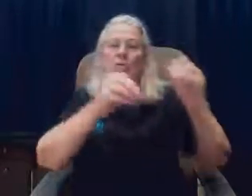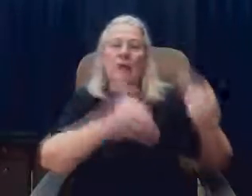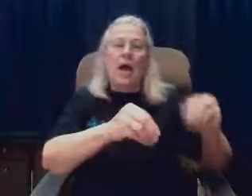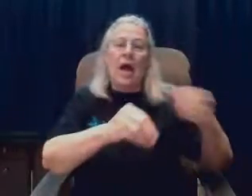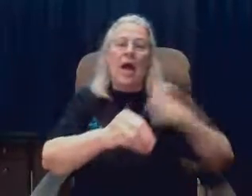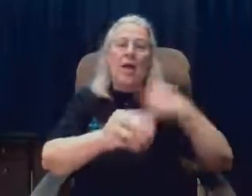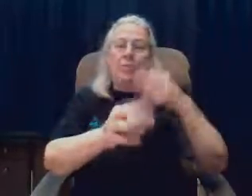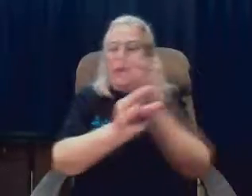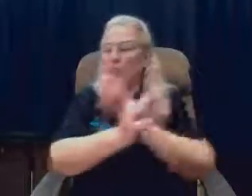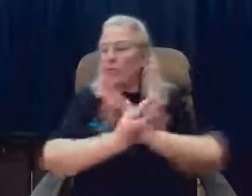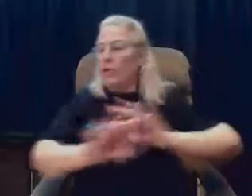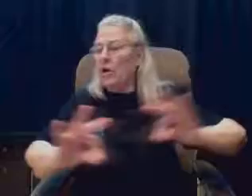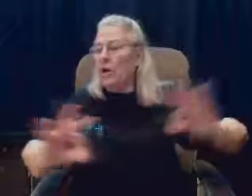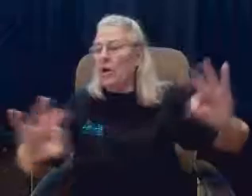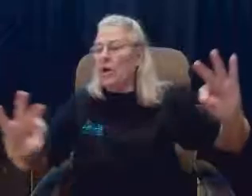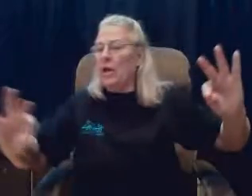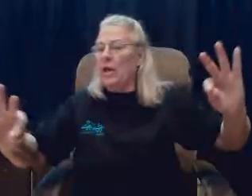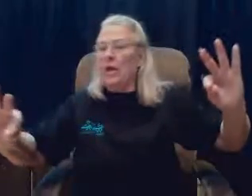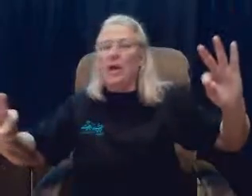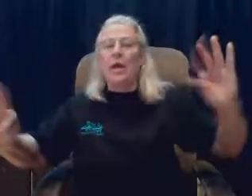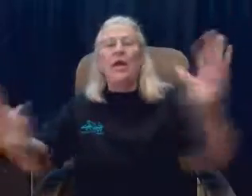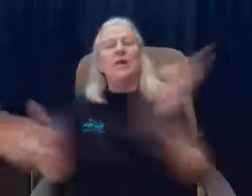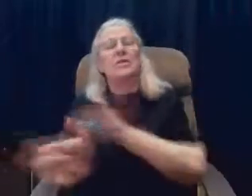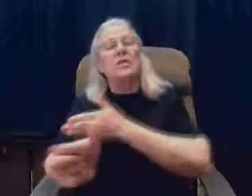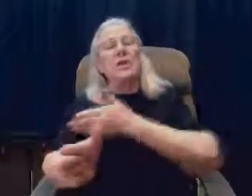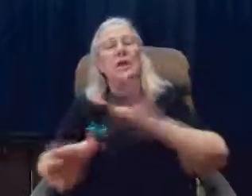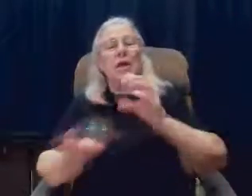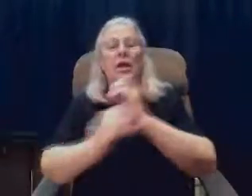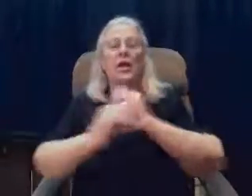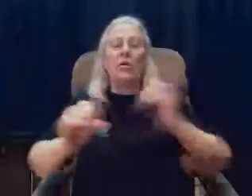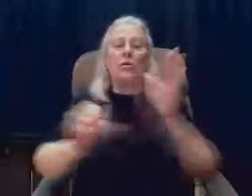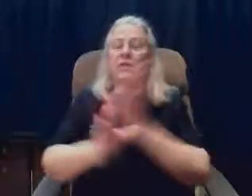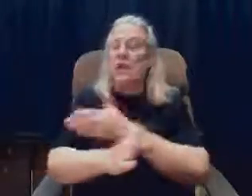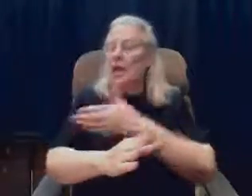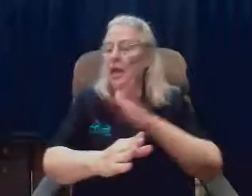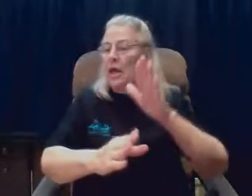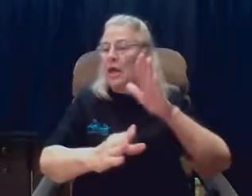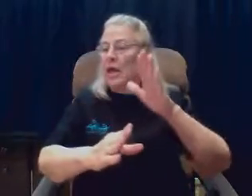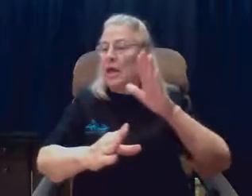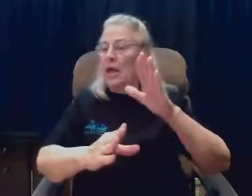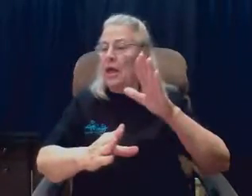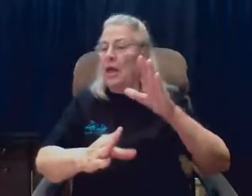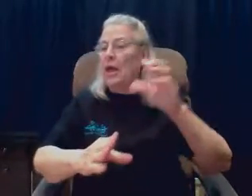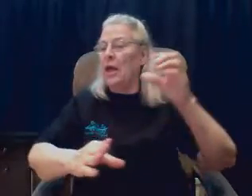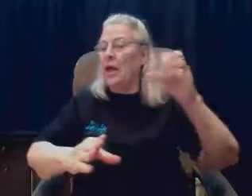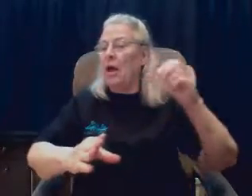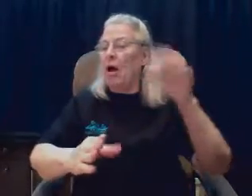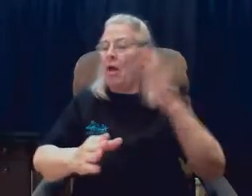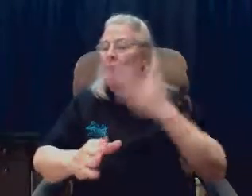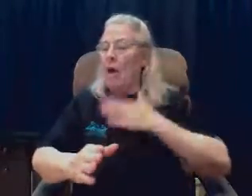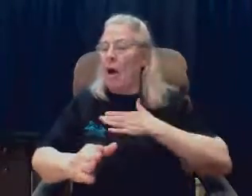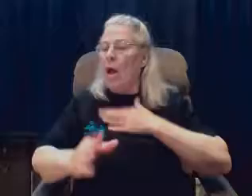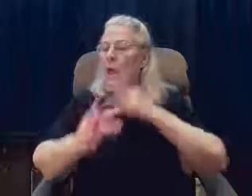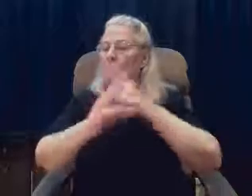set me free Sing, oh, sing I'm a